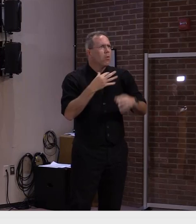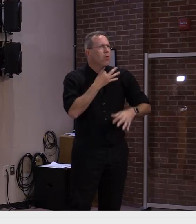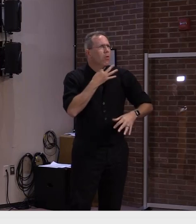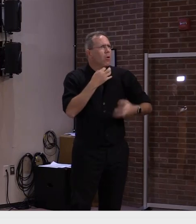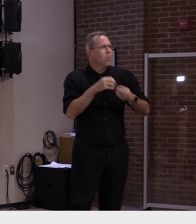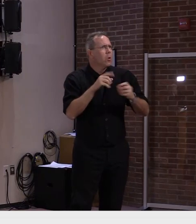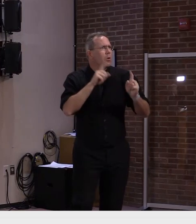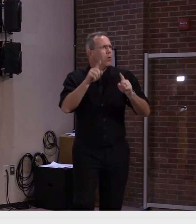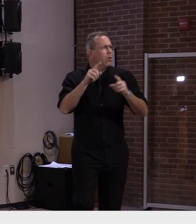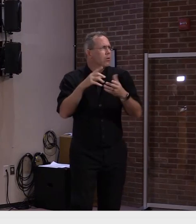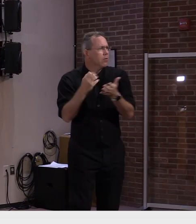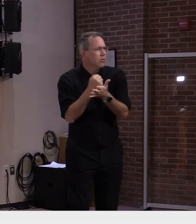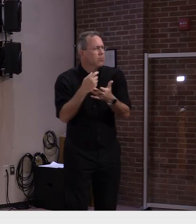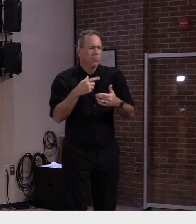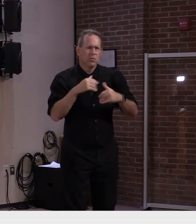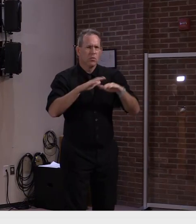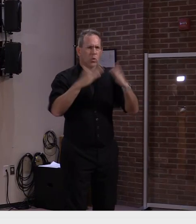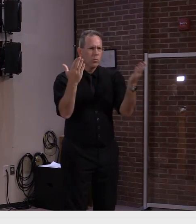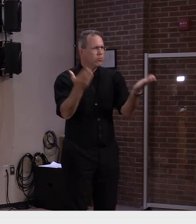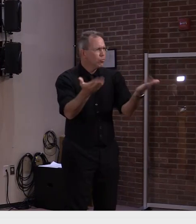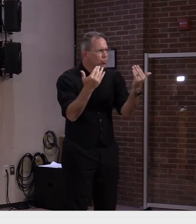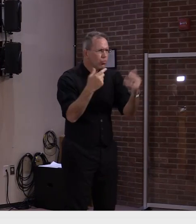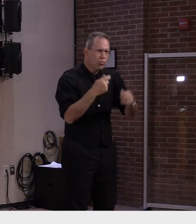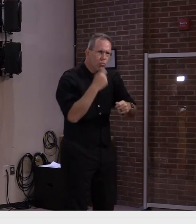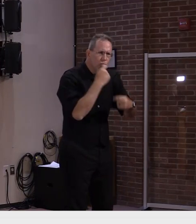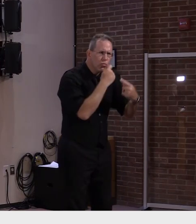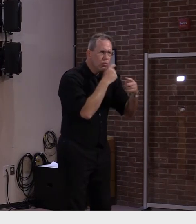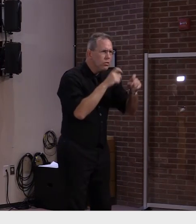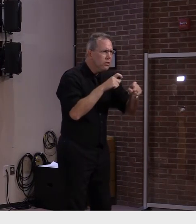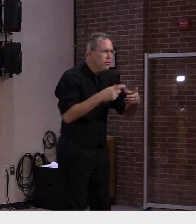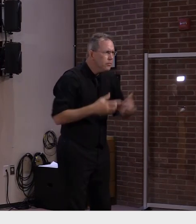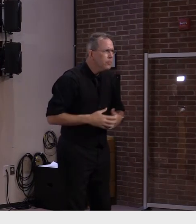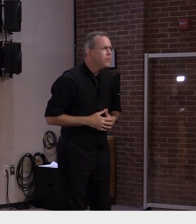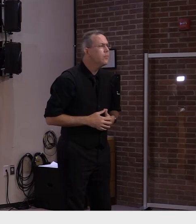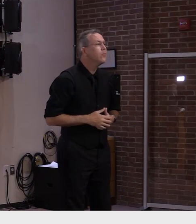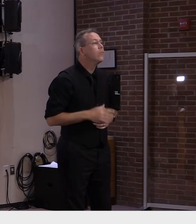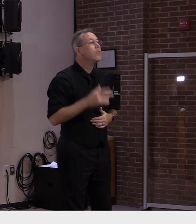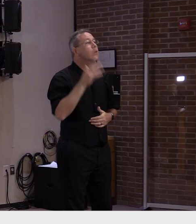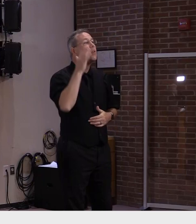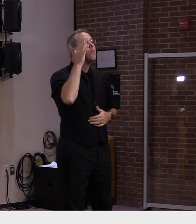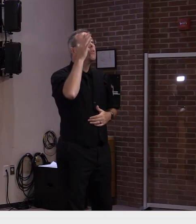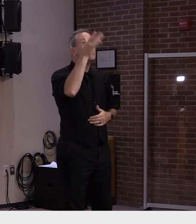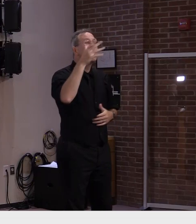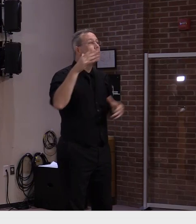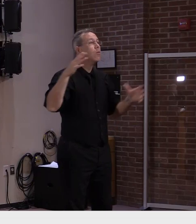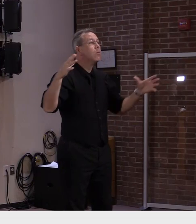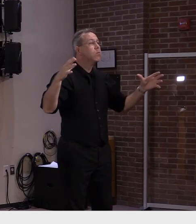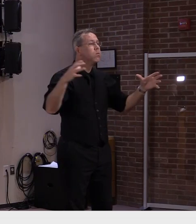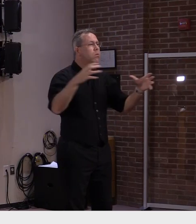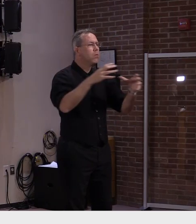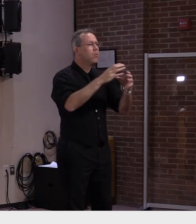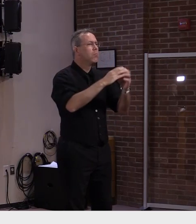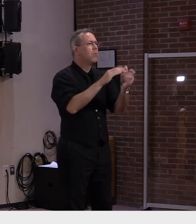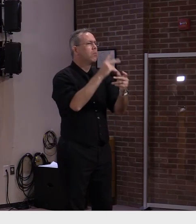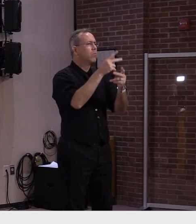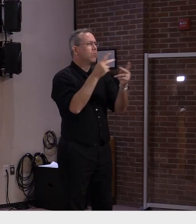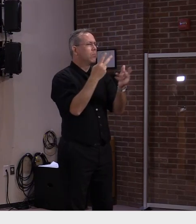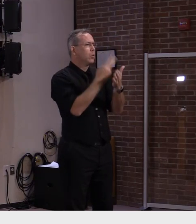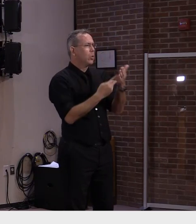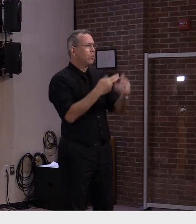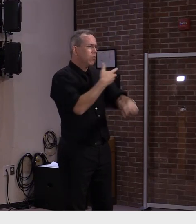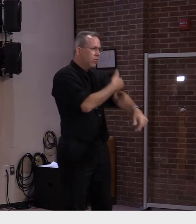apparatus in place. But in the future, you will see both of them combined, testing and a vaccine.